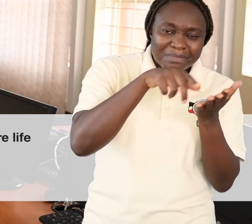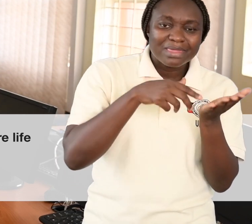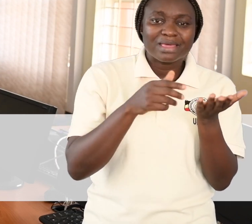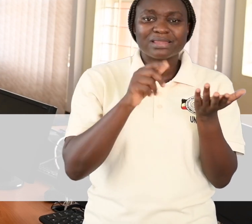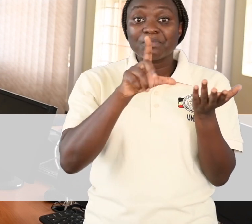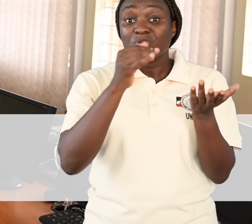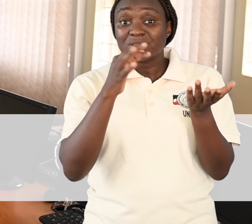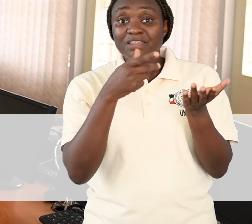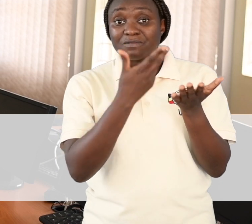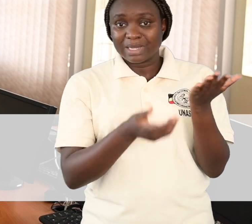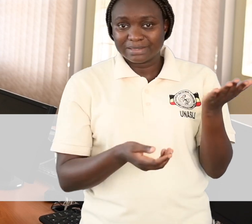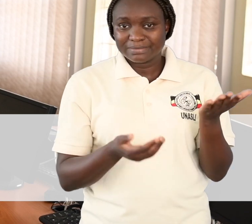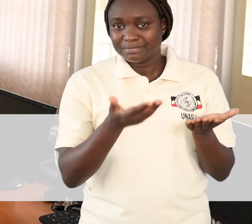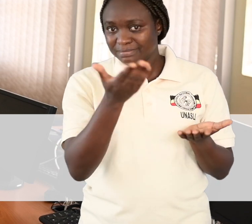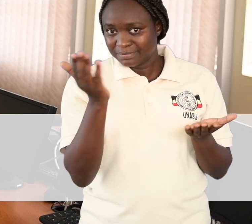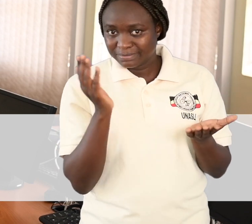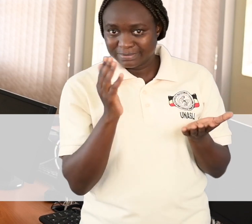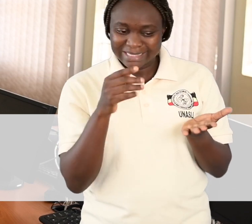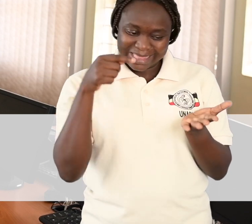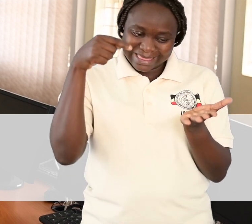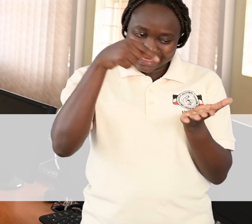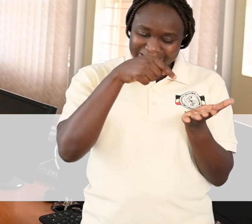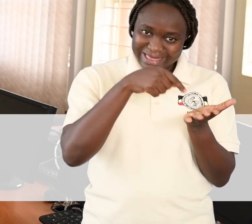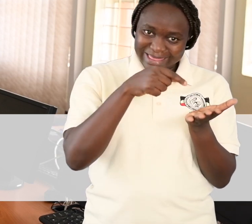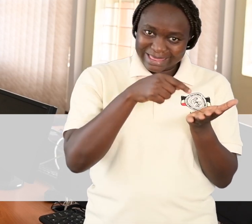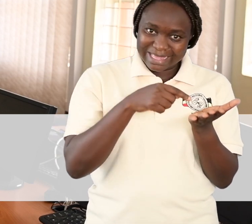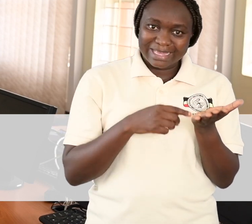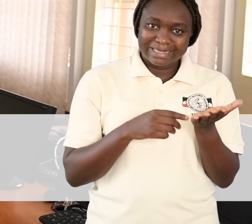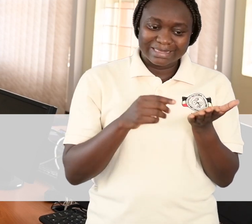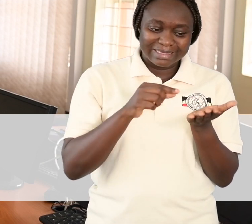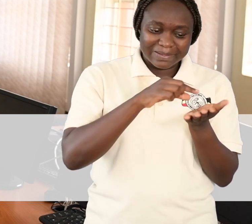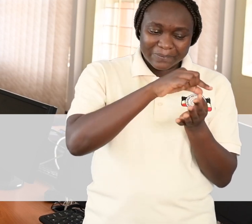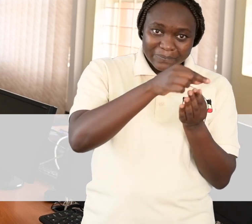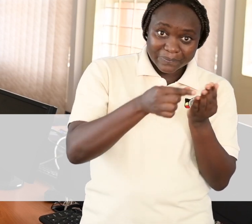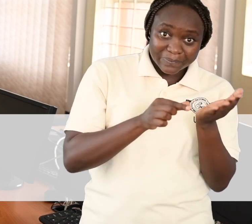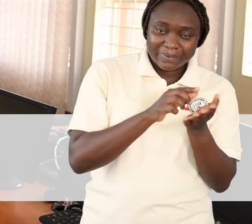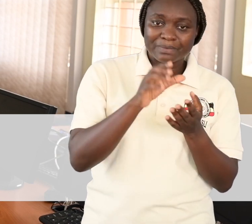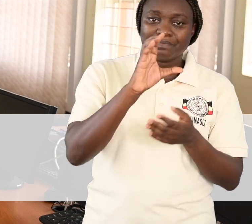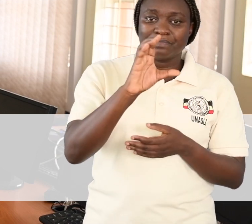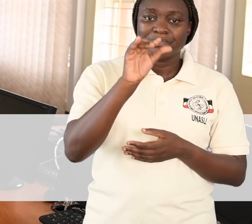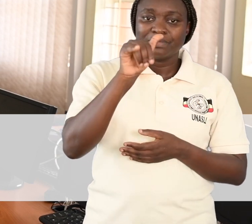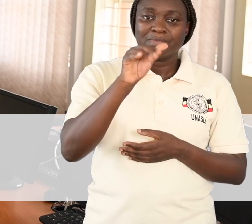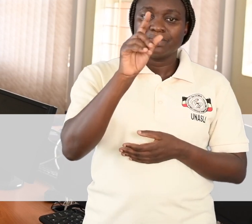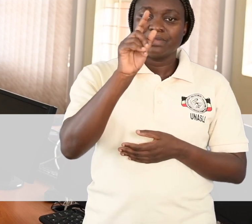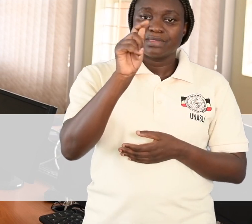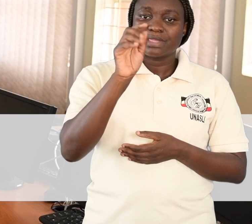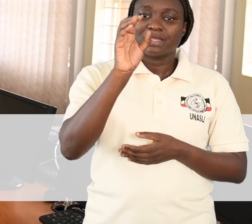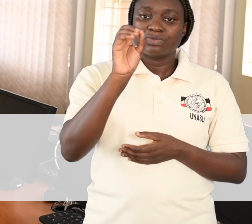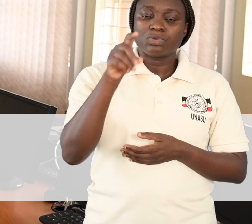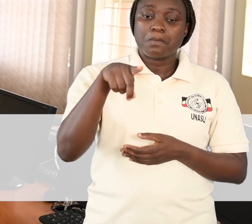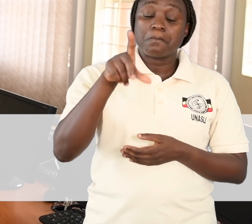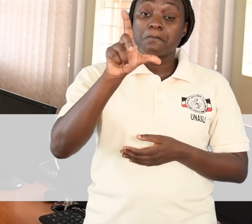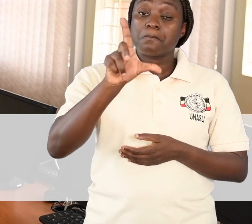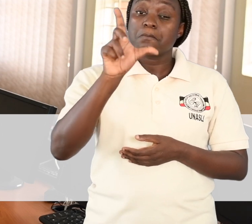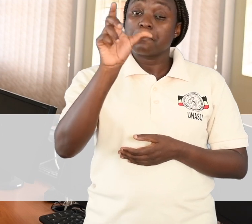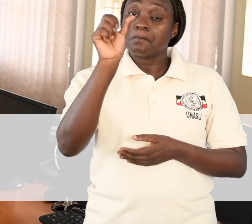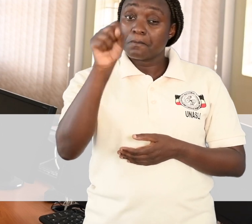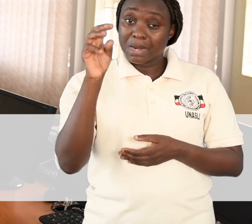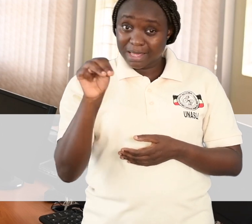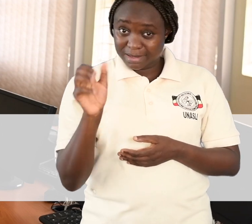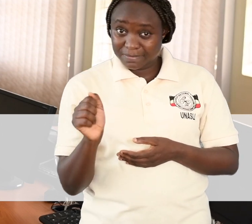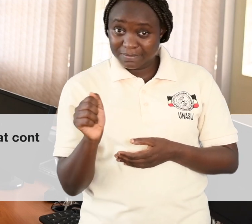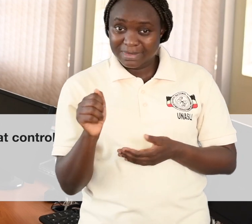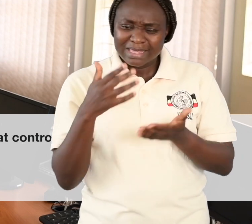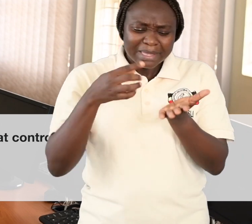True. That is the cytoplasm. How about the central